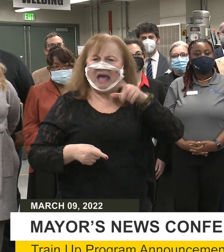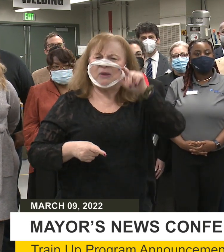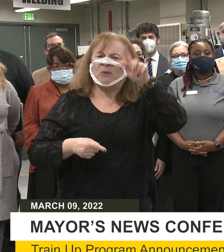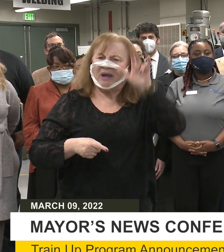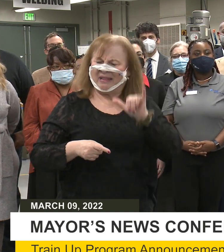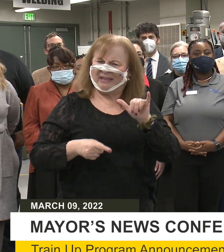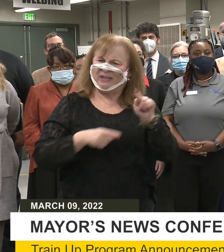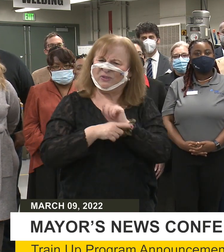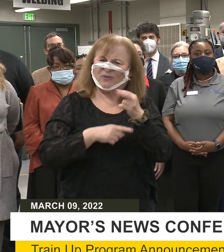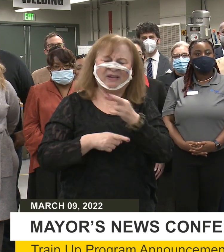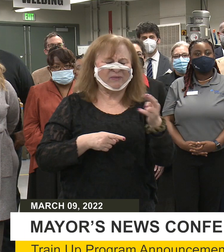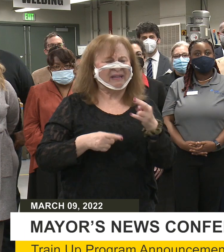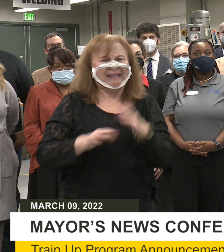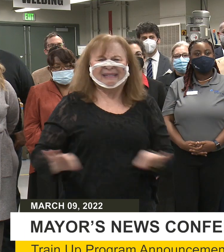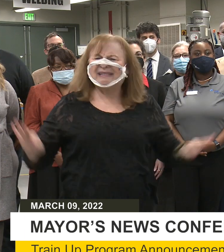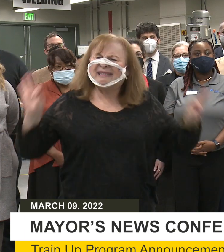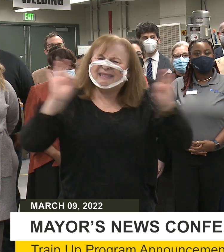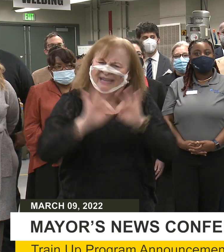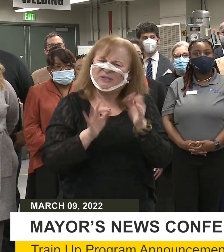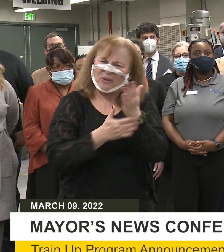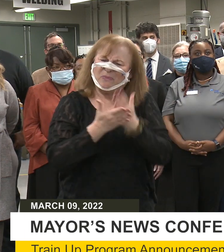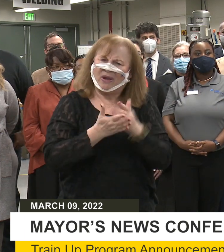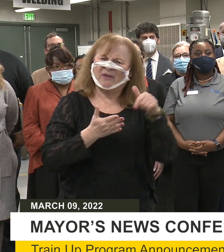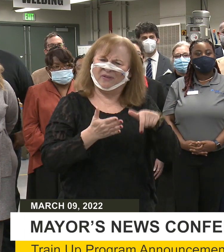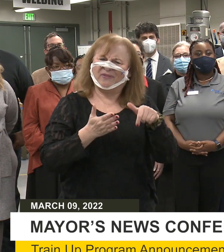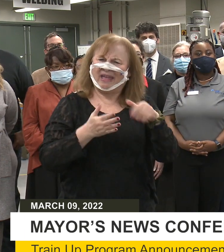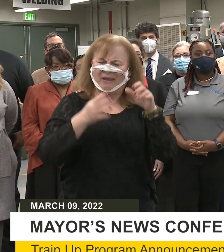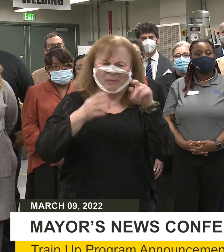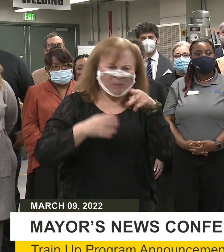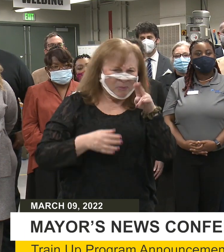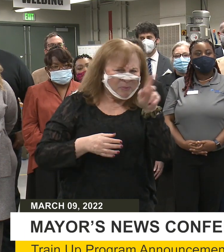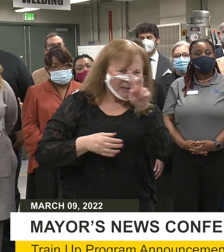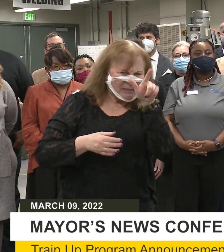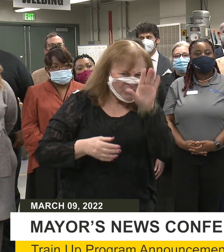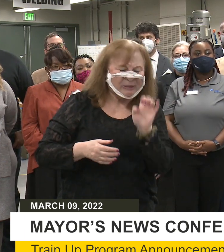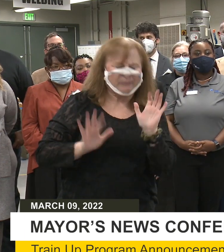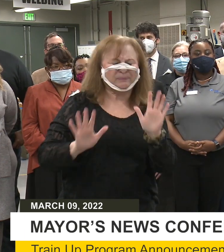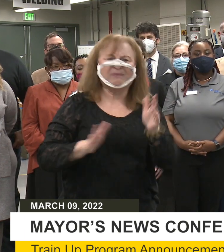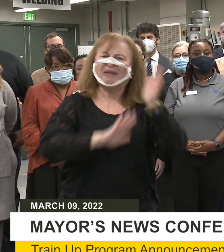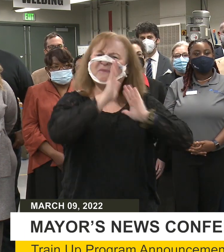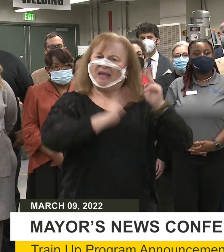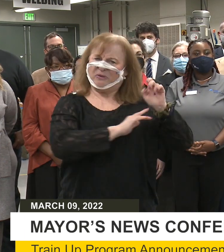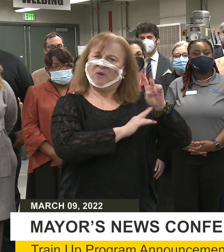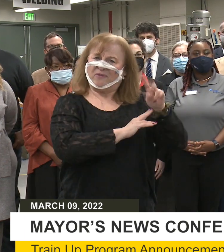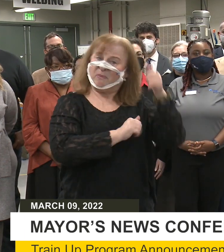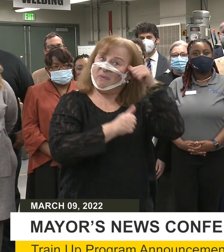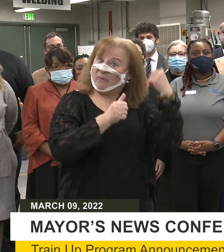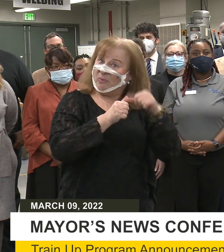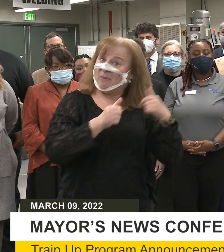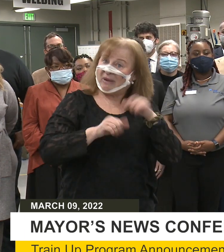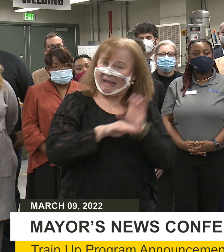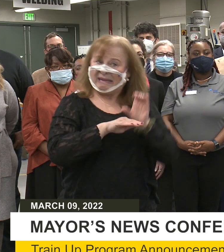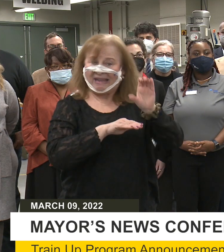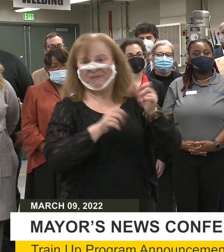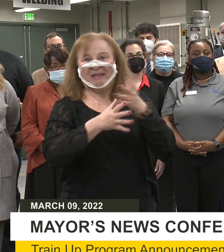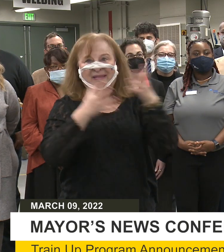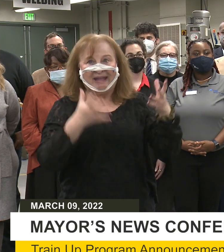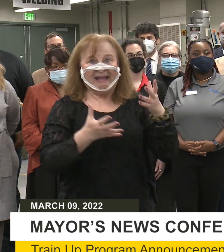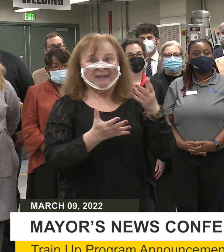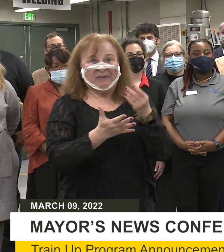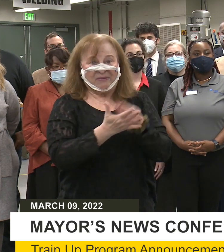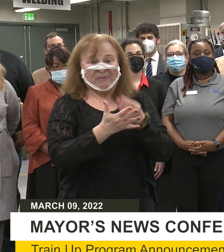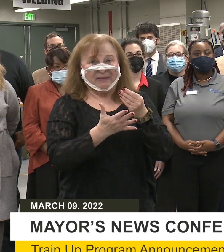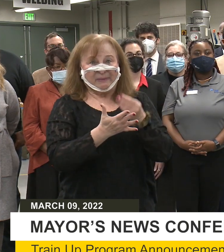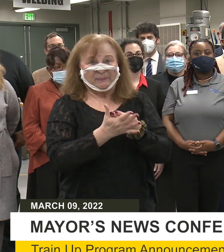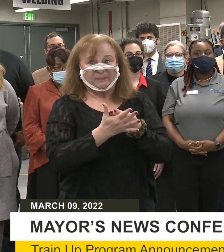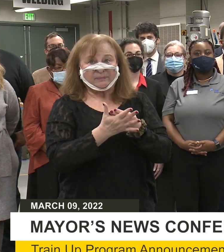resources is an essential piece of that puzzle. Back in November, you may remember, I allocated a significant portion